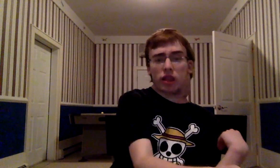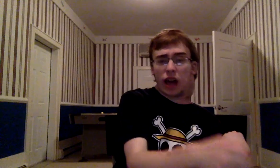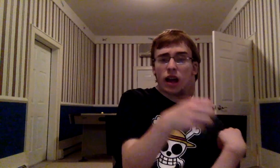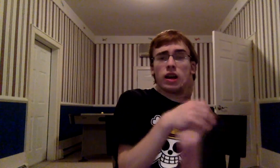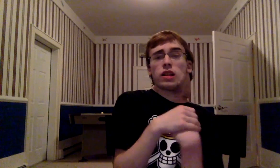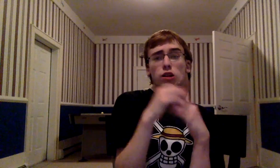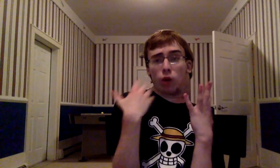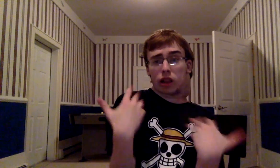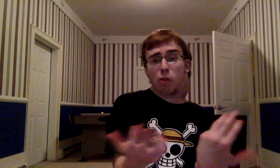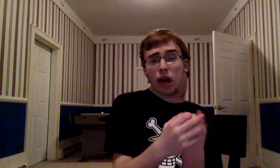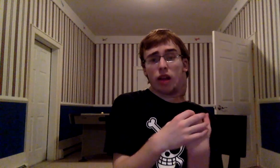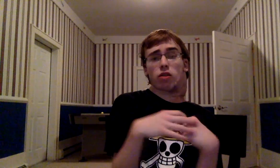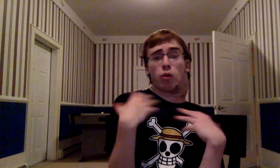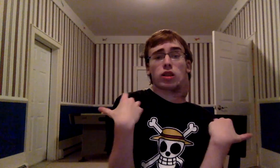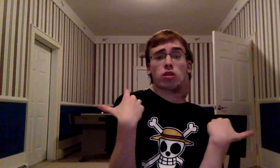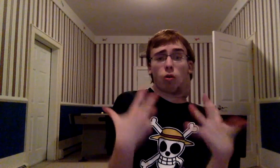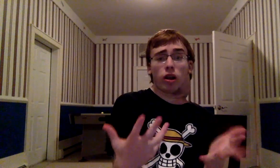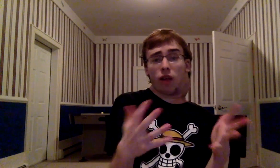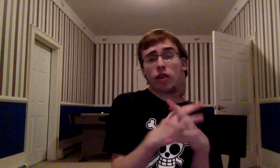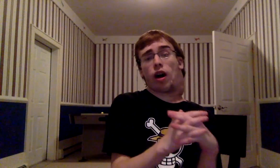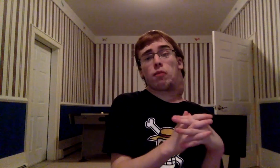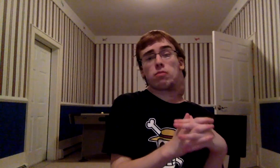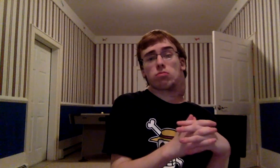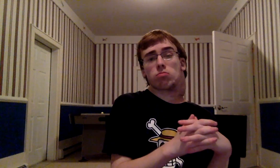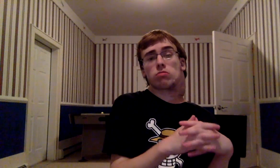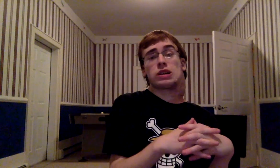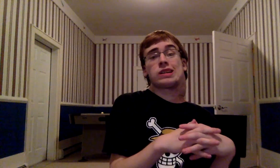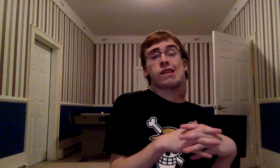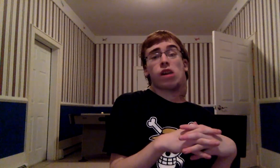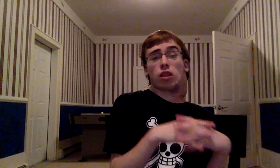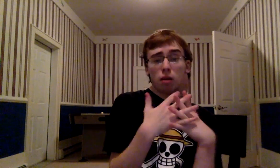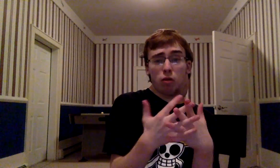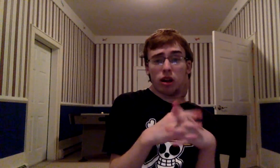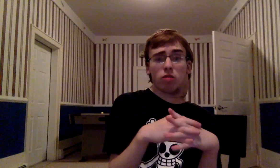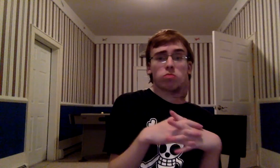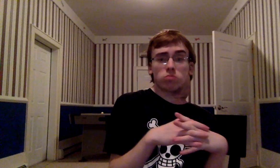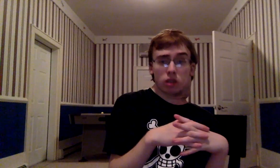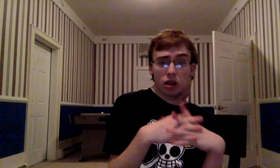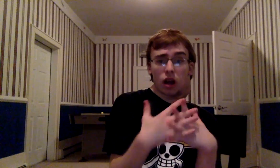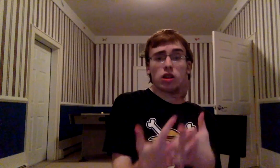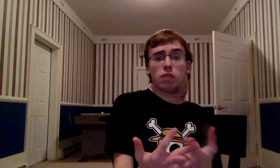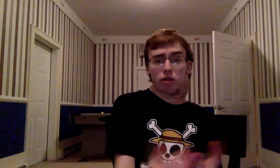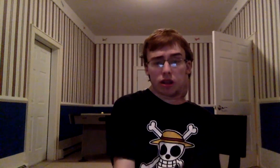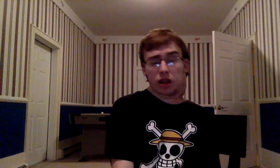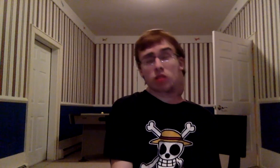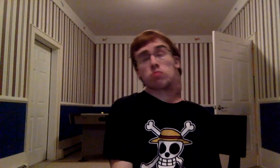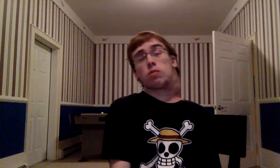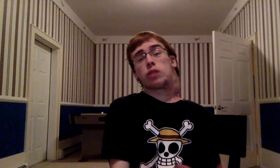attack That's a waste of a page That's a waste of storytelling time You see my point here? We could have gotten a better ending But we